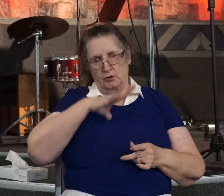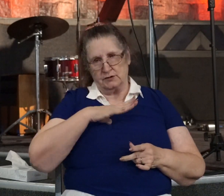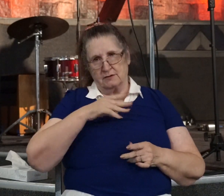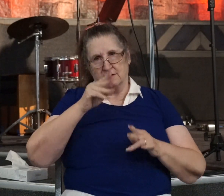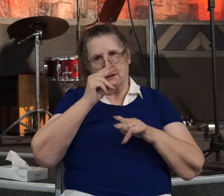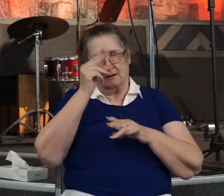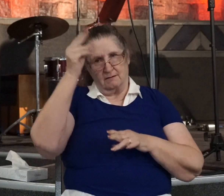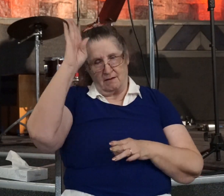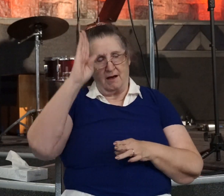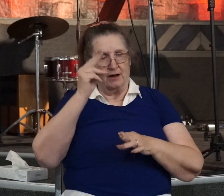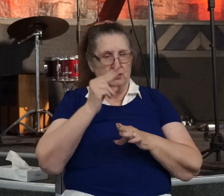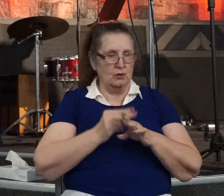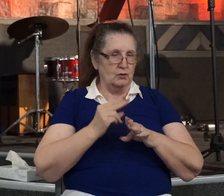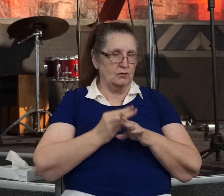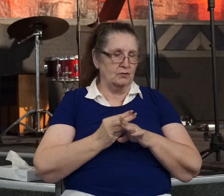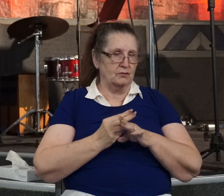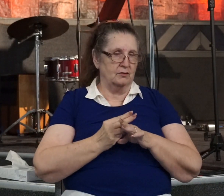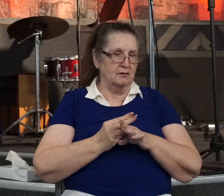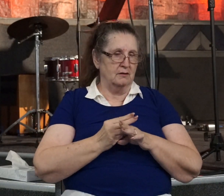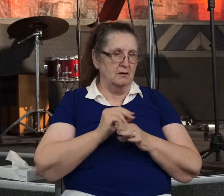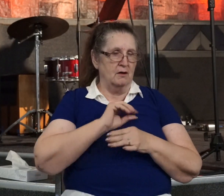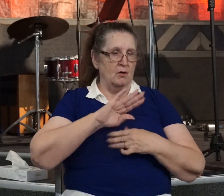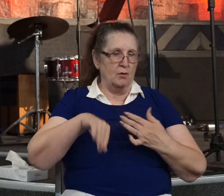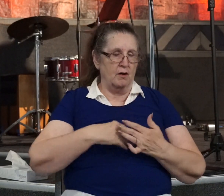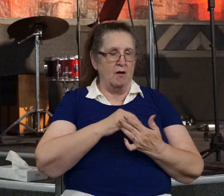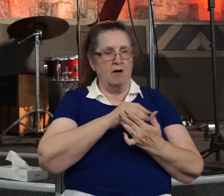Like all Christians, we are all called to be vessels.